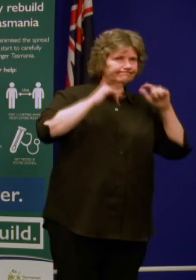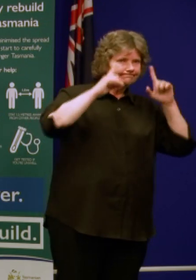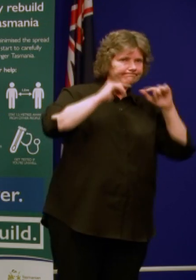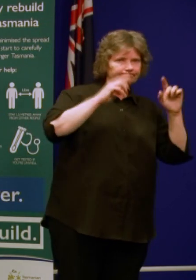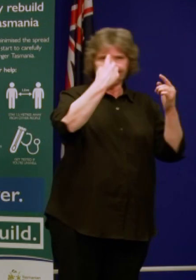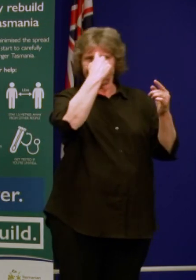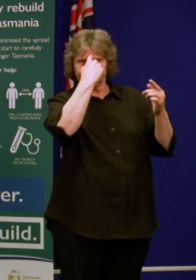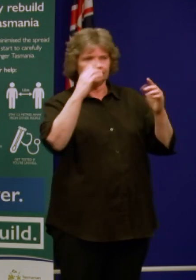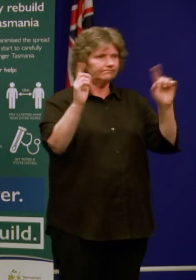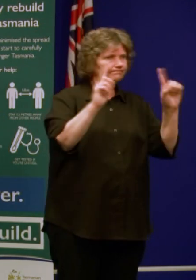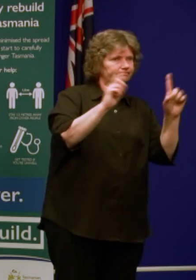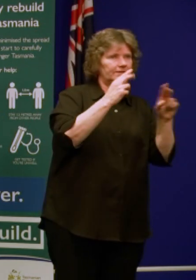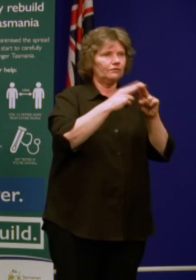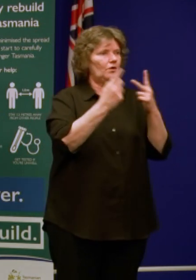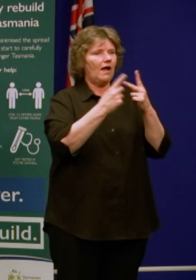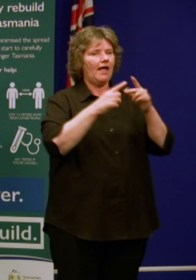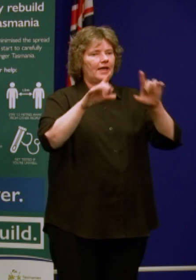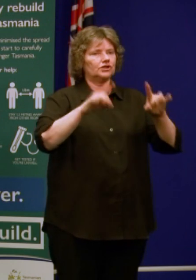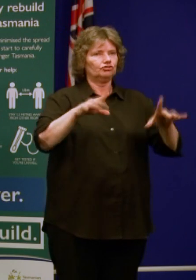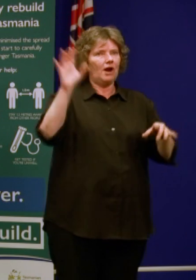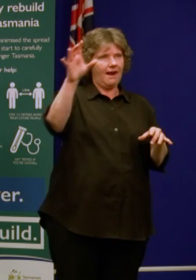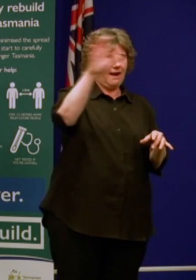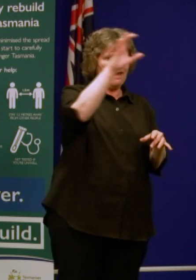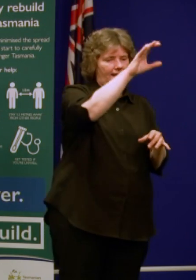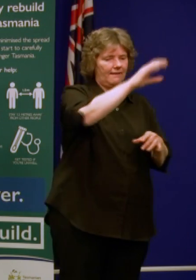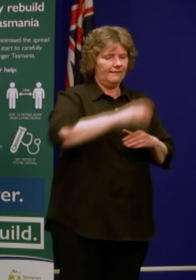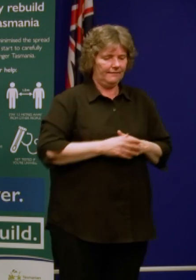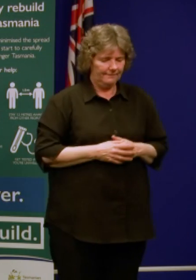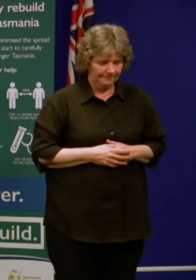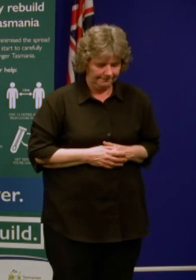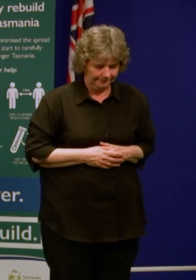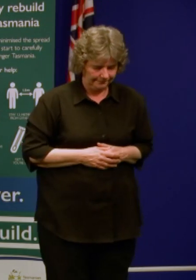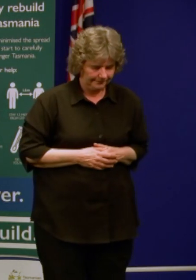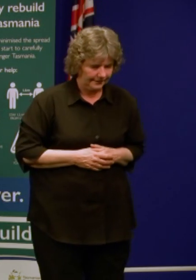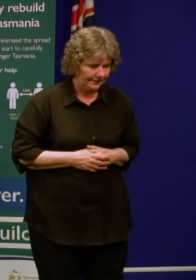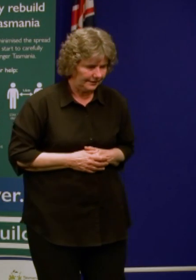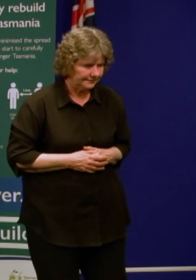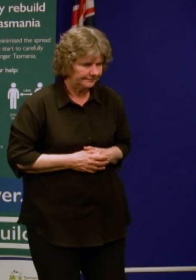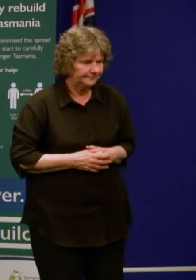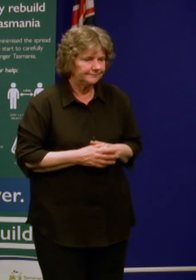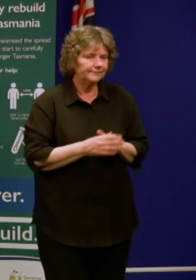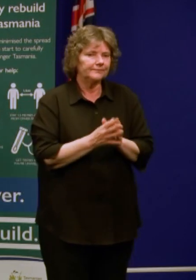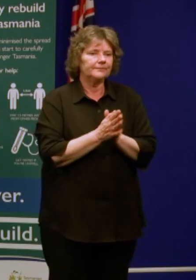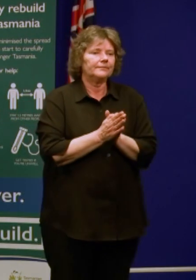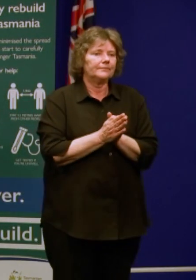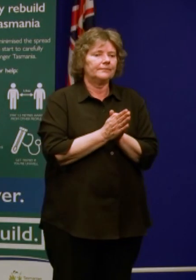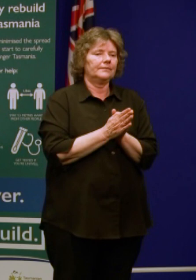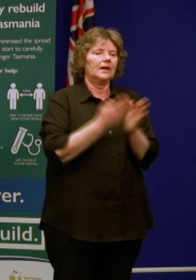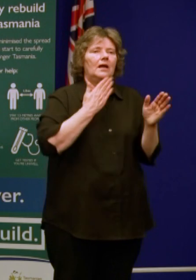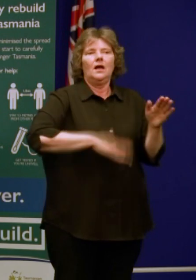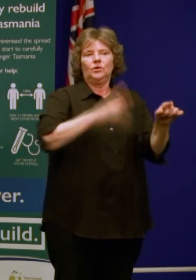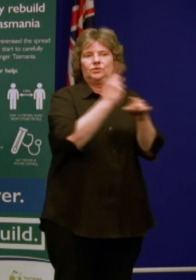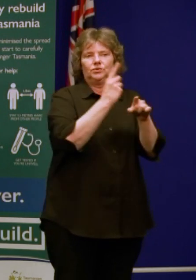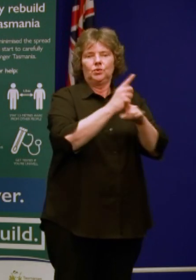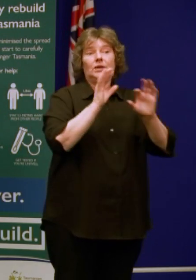out and we move forward. I want to make this point though and make it very